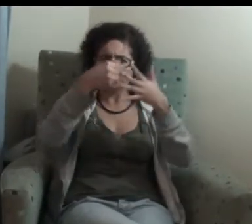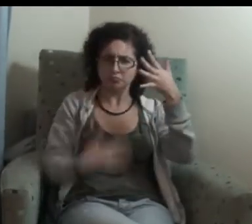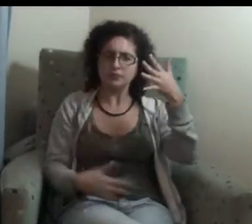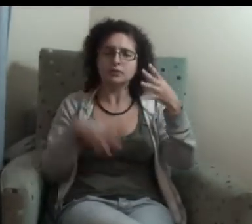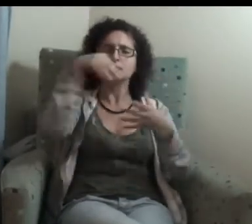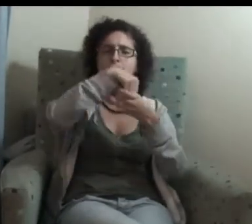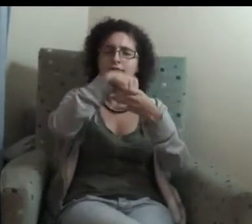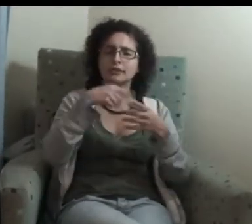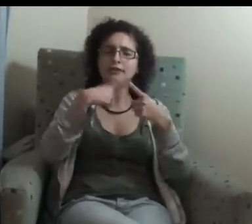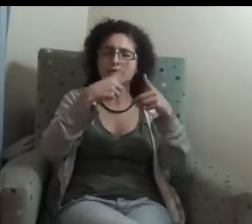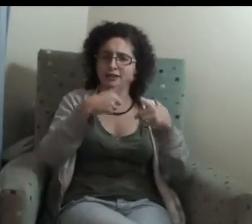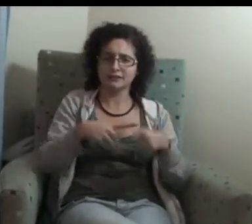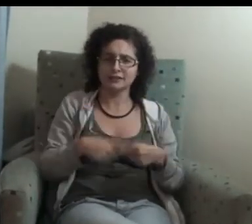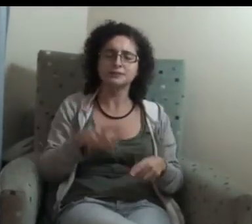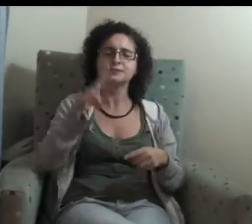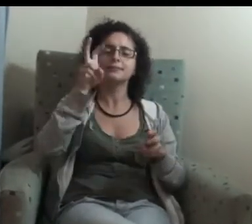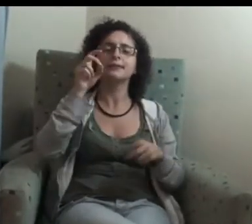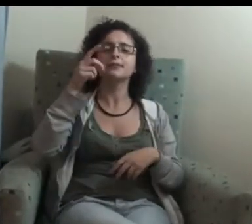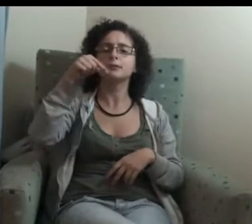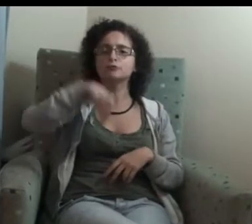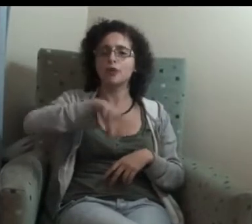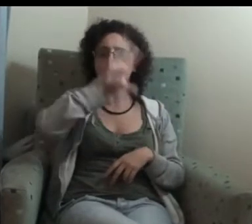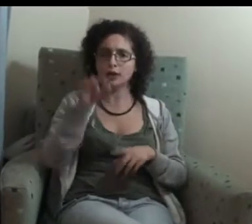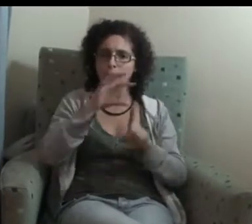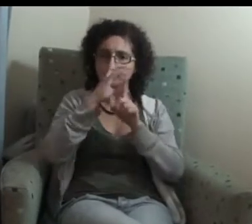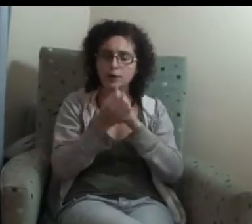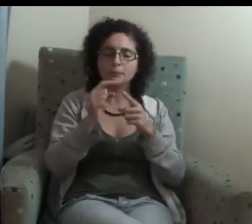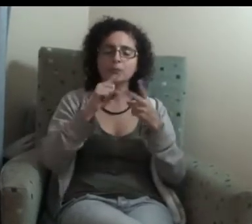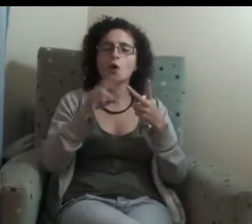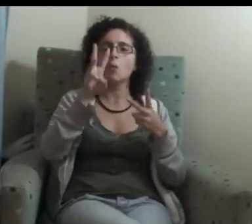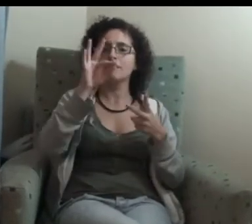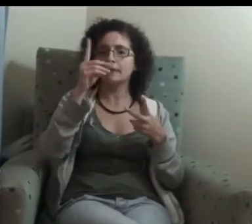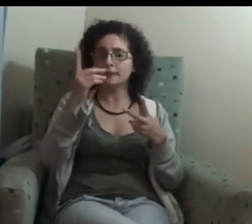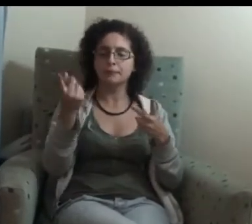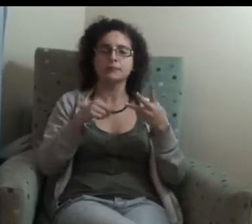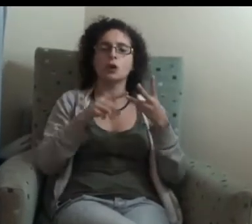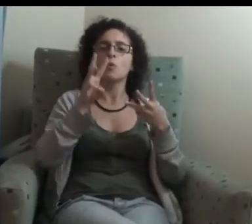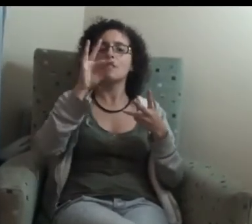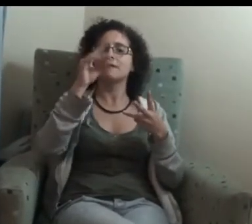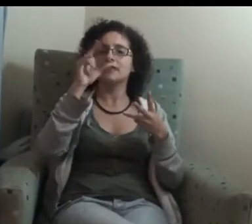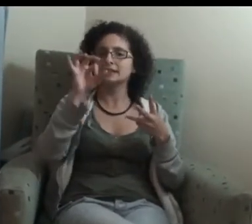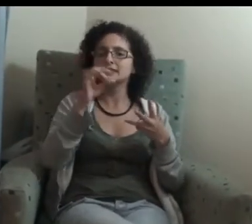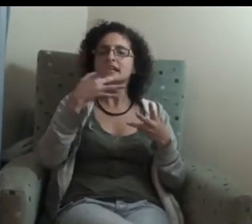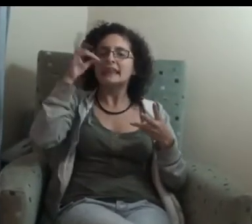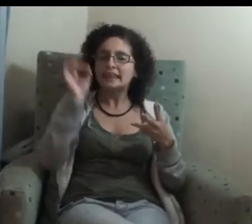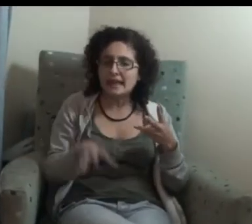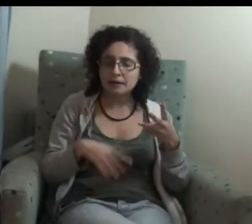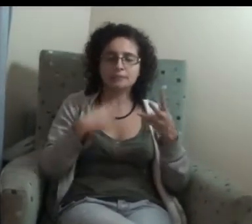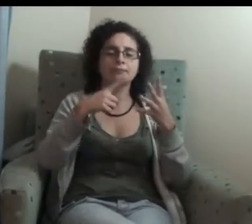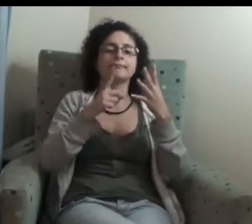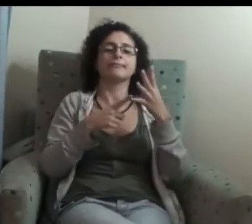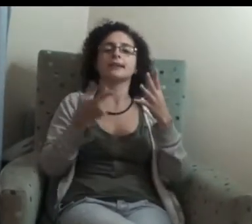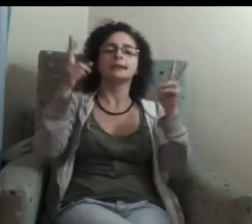remember that. And I remember saying to Dad, my father, bought me. How can the best team lose? This was my